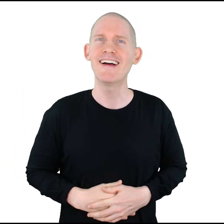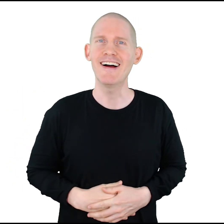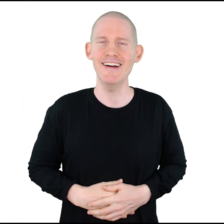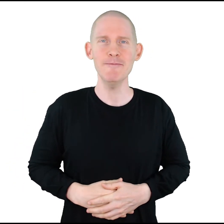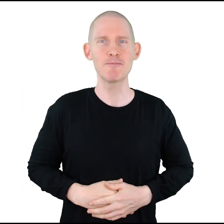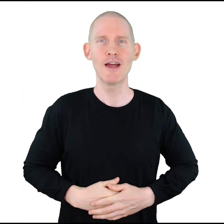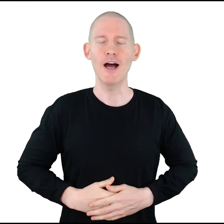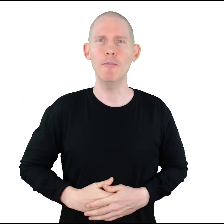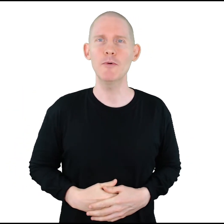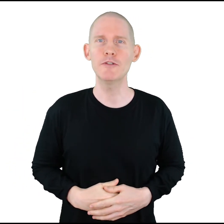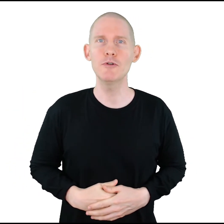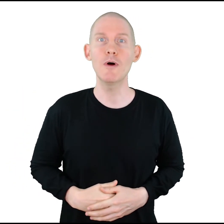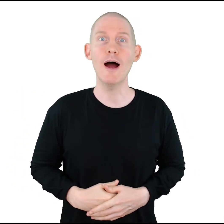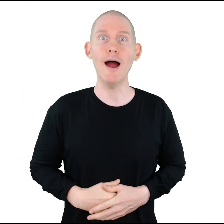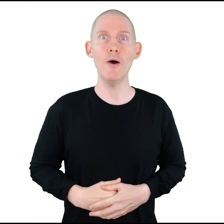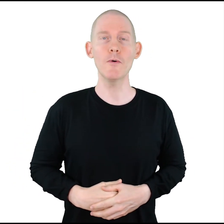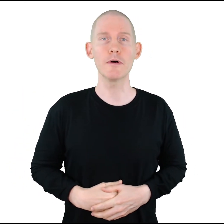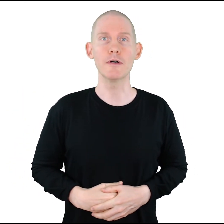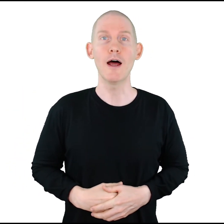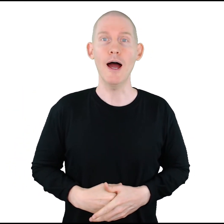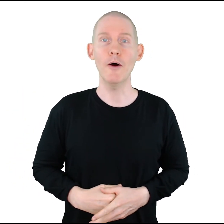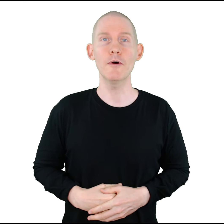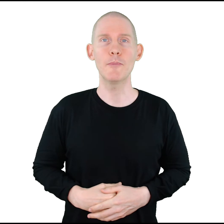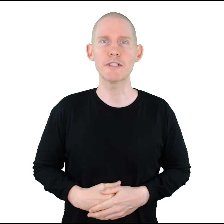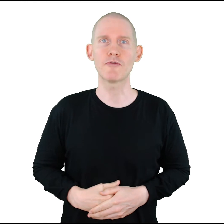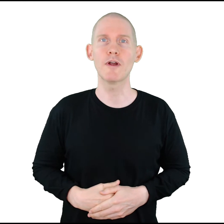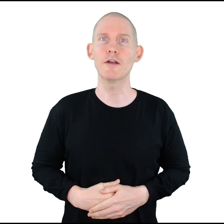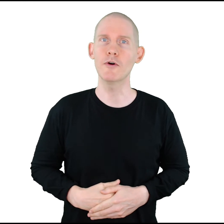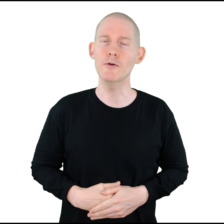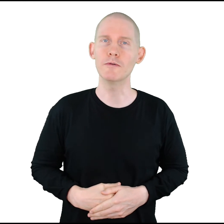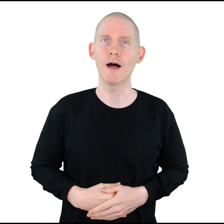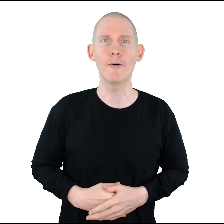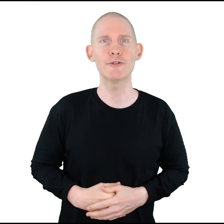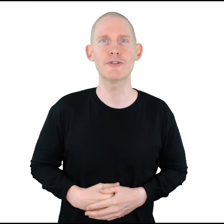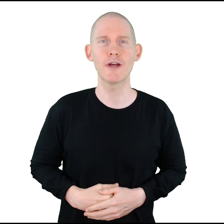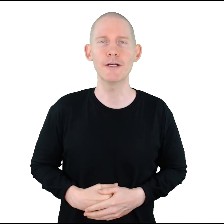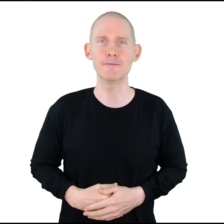Uh-huh. How about we do our, our best friend who. How would you sign it?